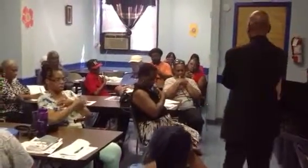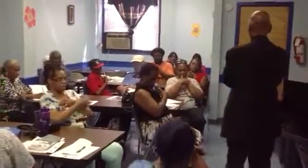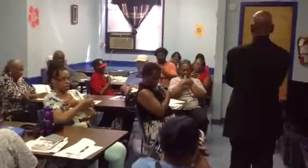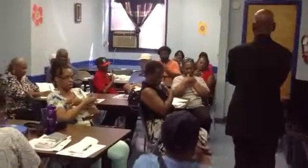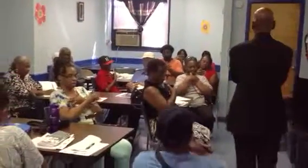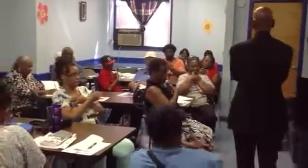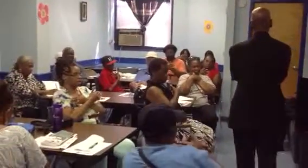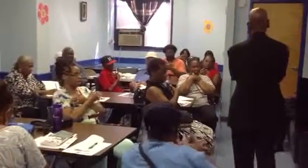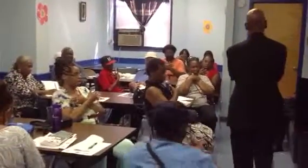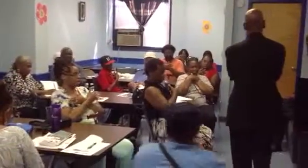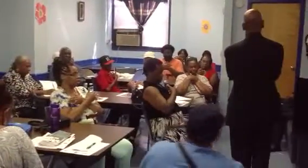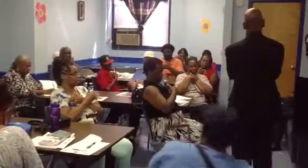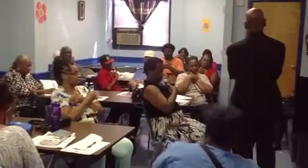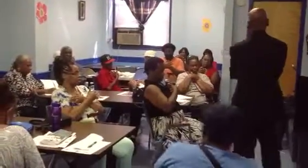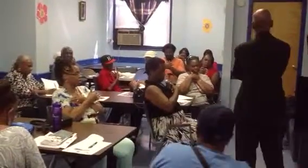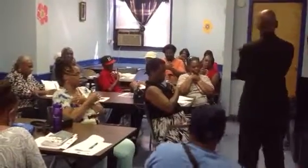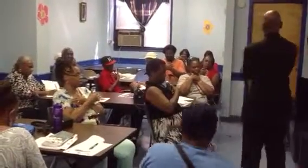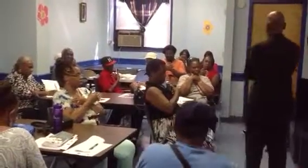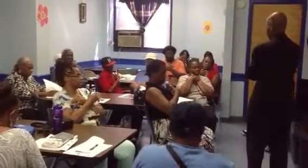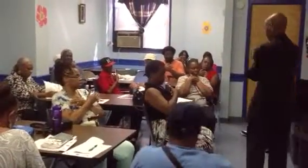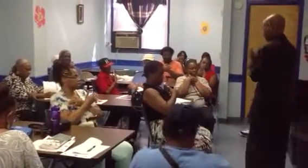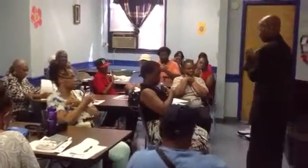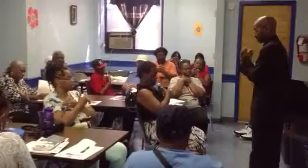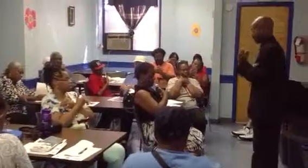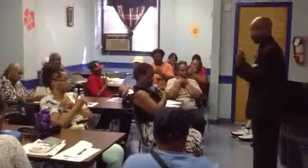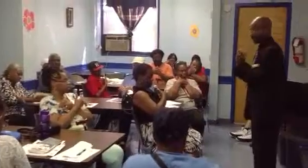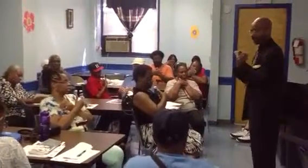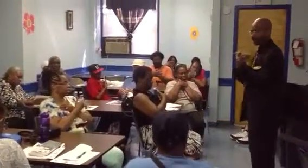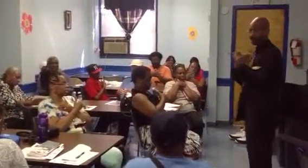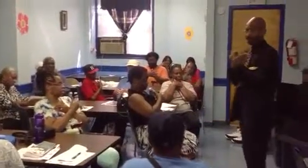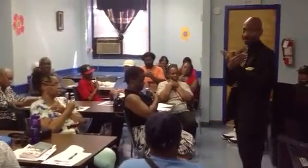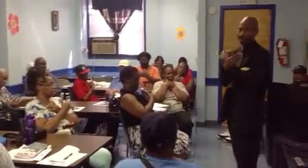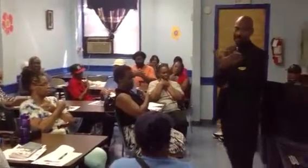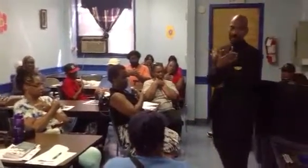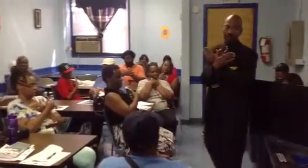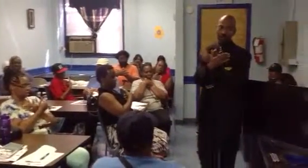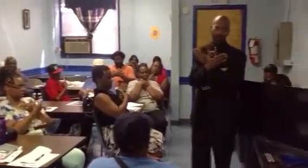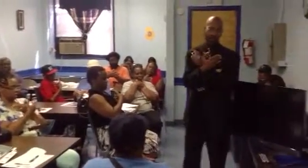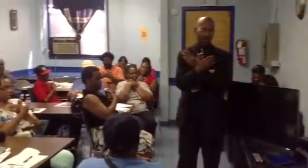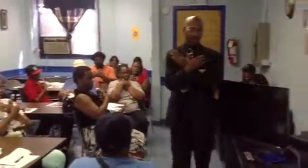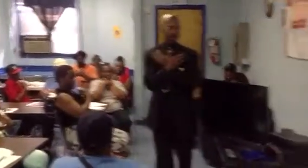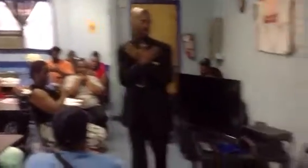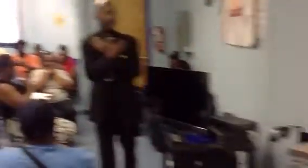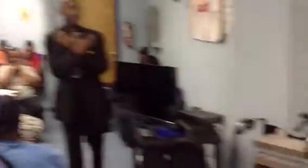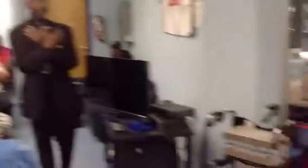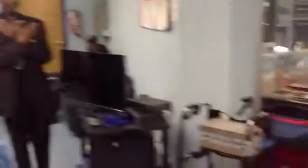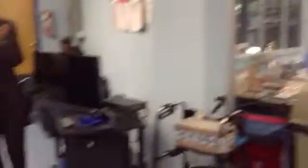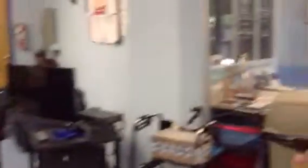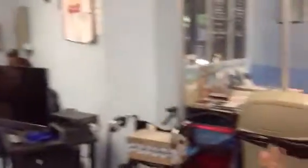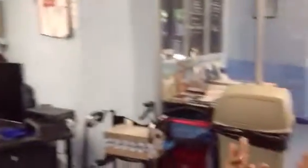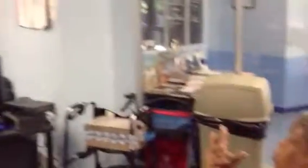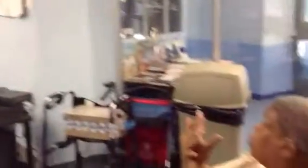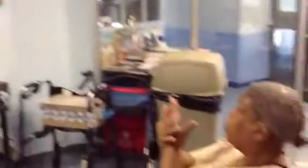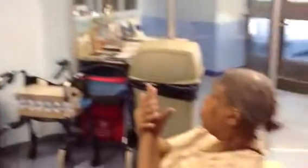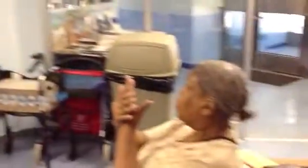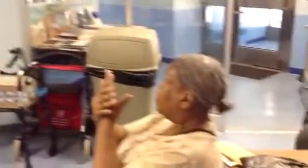I call it the position of the phoenix, okay? Everybody know the legend of the phoenix? If you don't, we'll talk about it later.